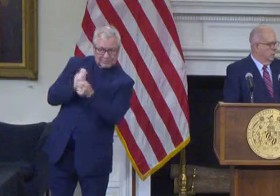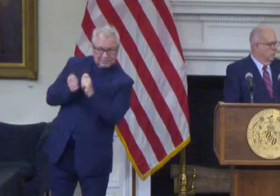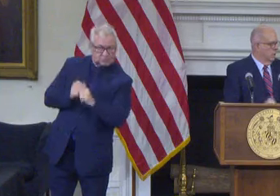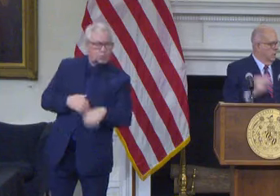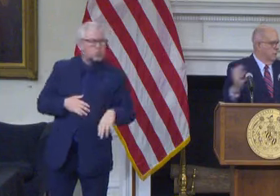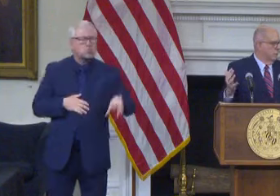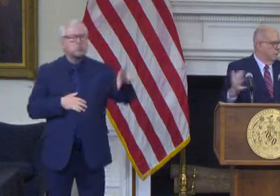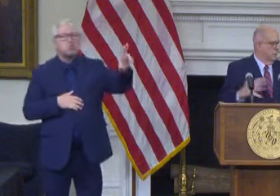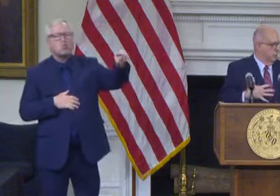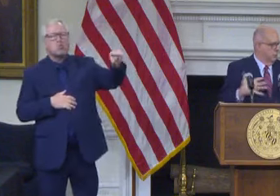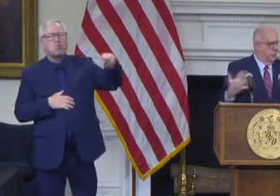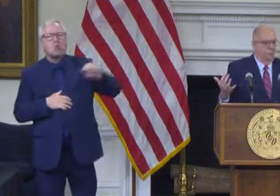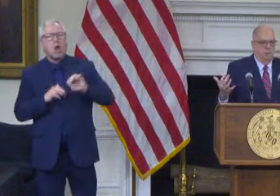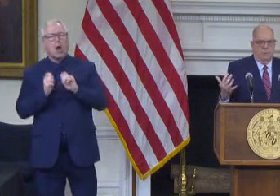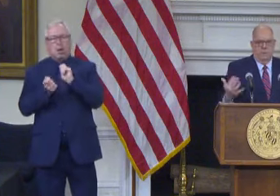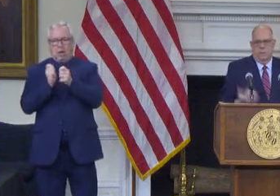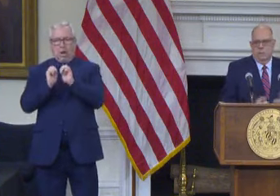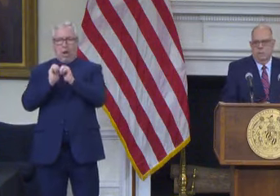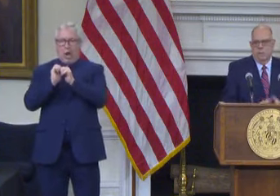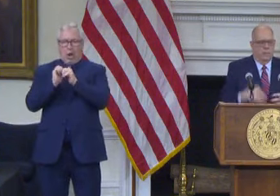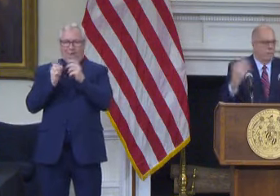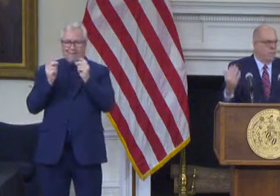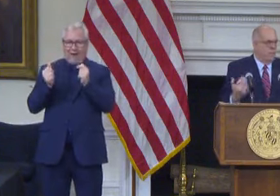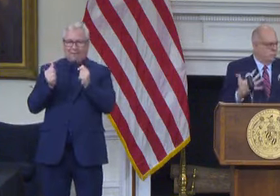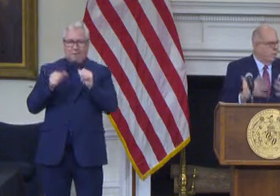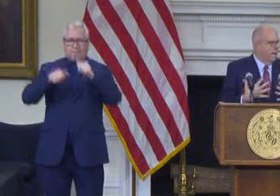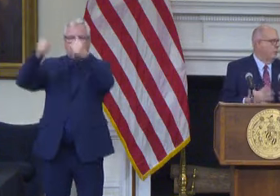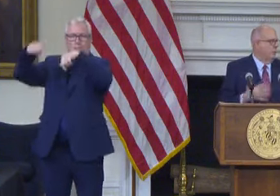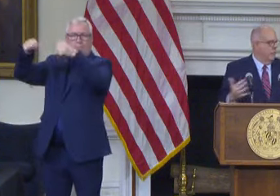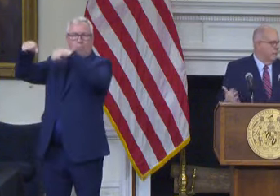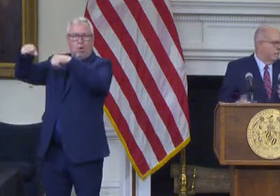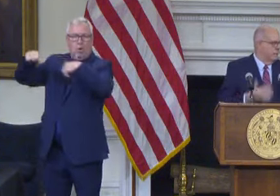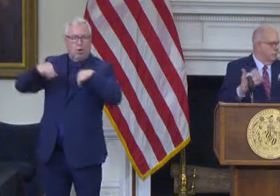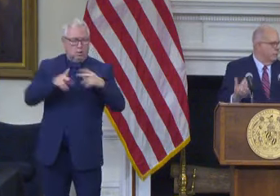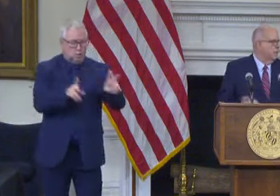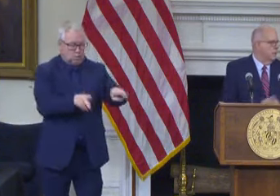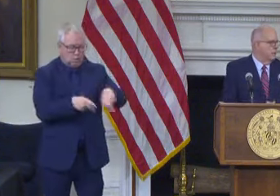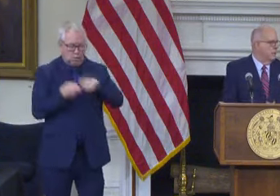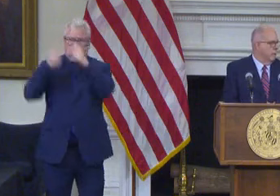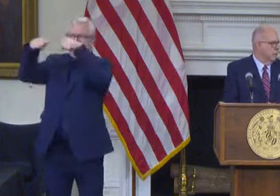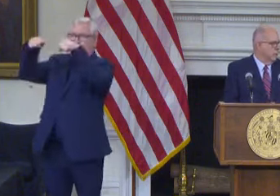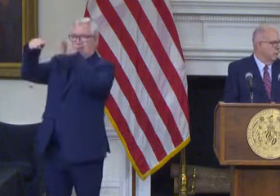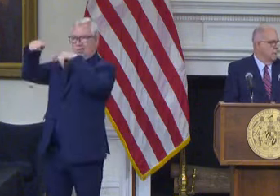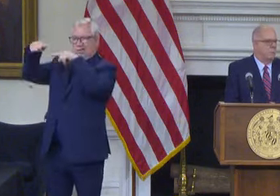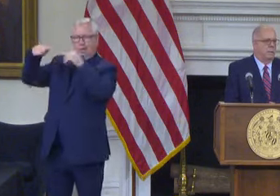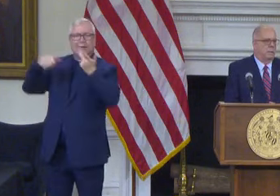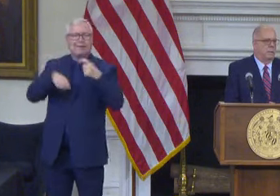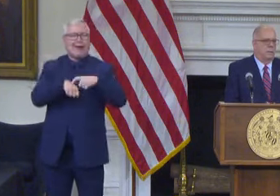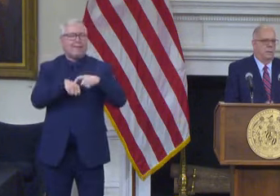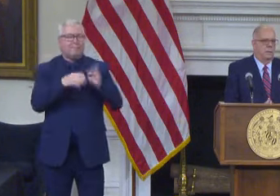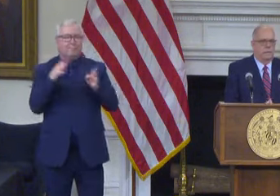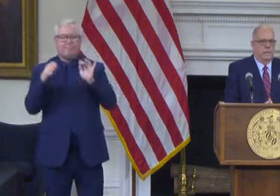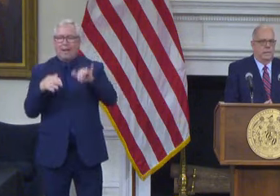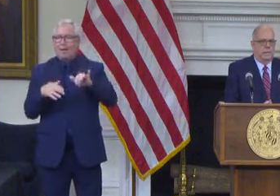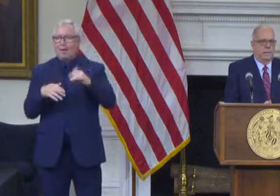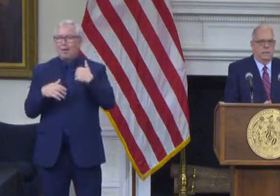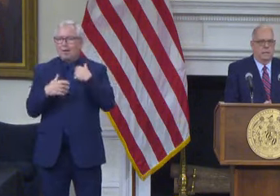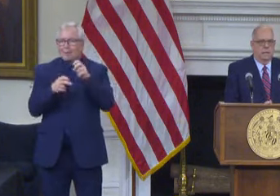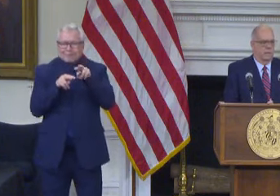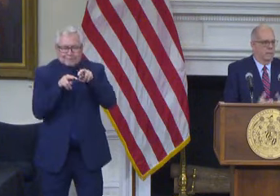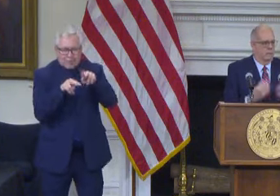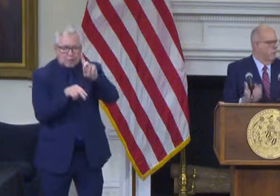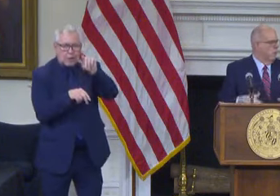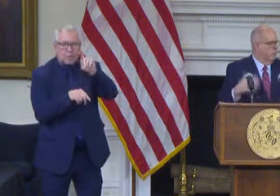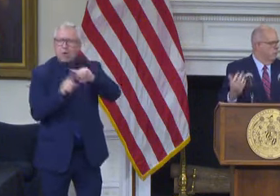on websites we're trying to we're all about transparency and updating things we have all the data still none of the data has been compromised and uh I think